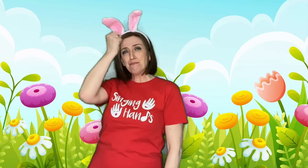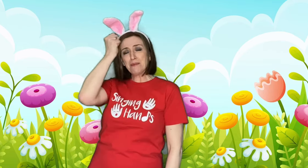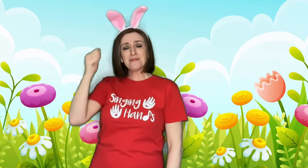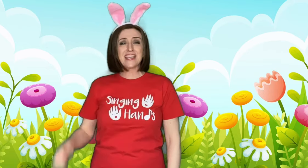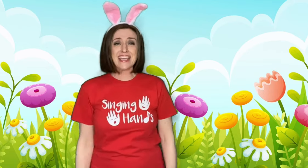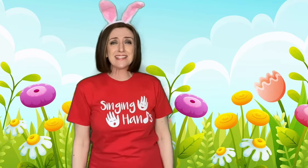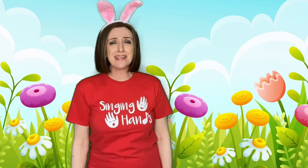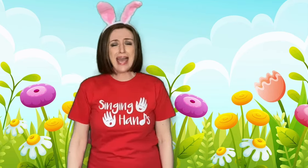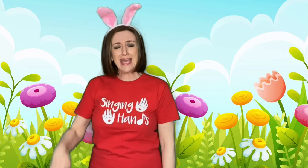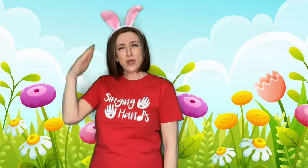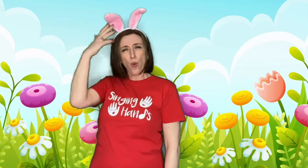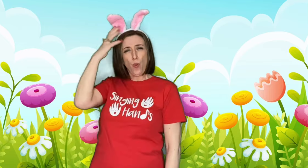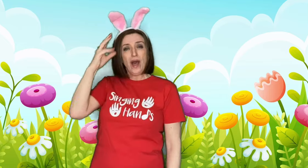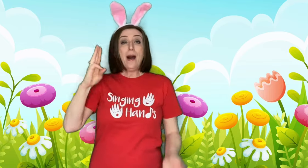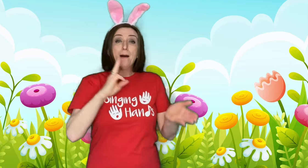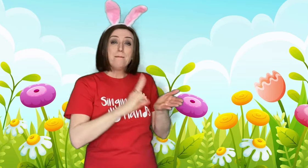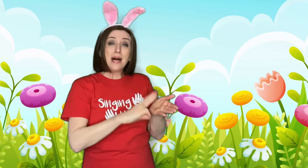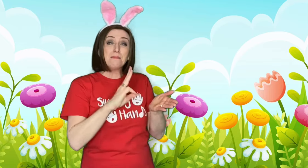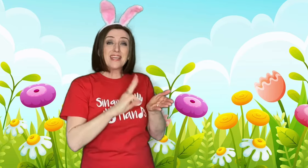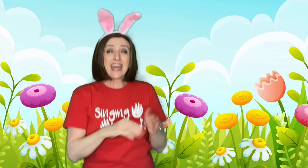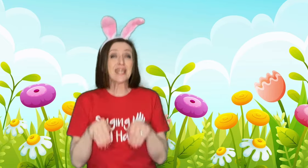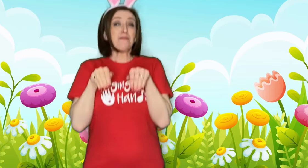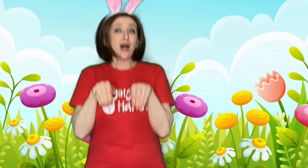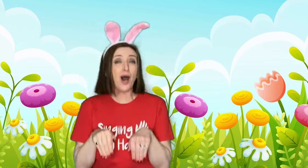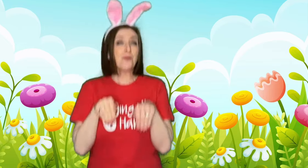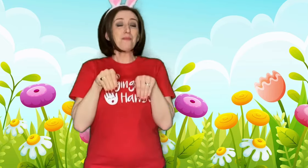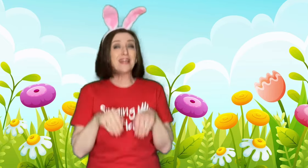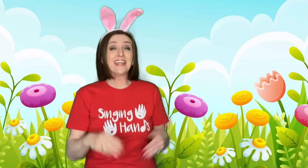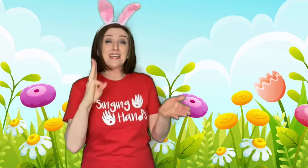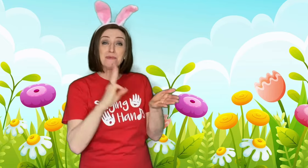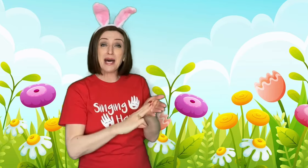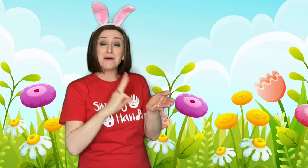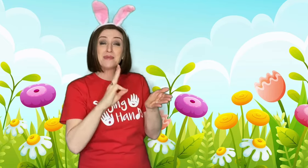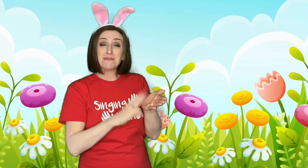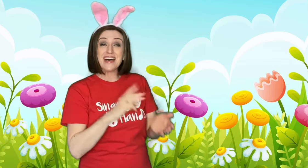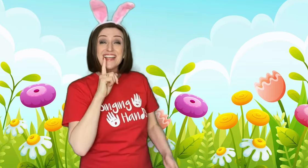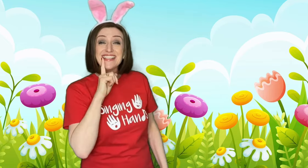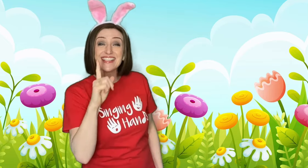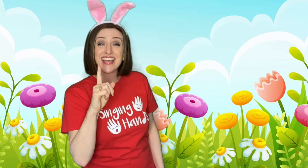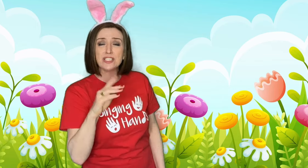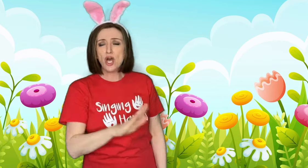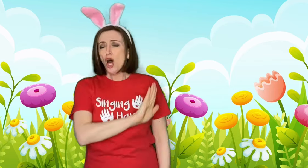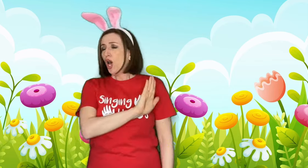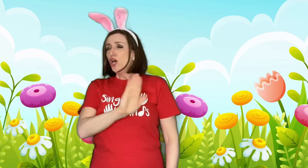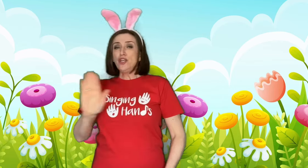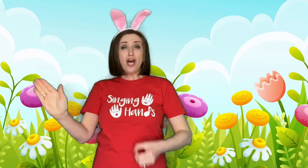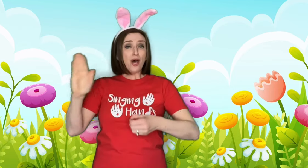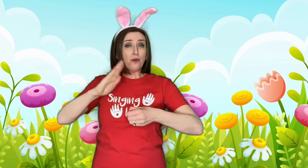bumped his head. Mummy came a-hopping and Mummy Bunny said, No